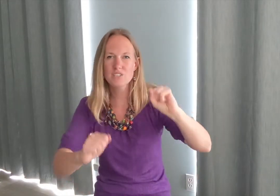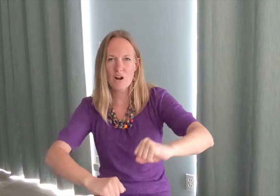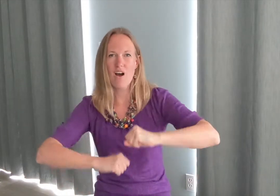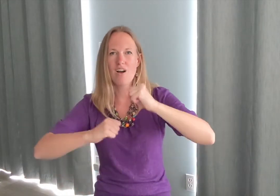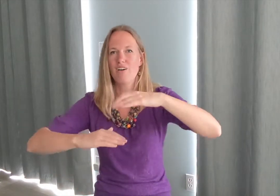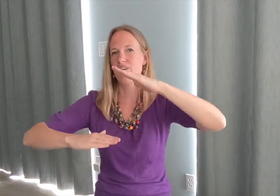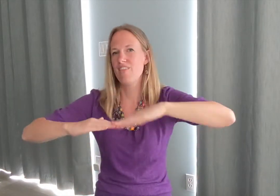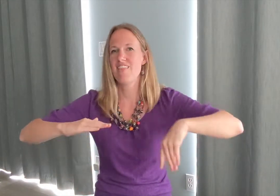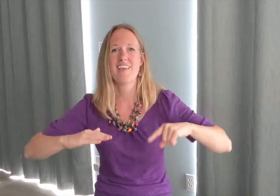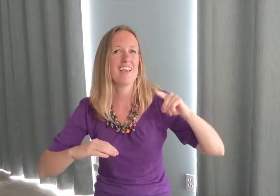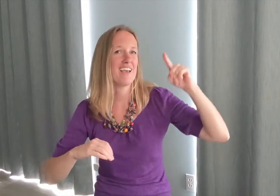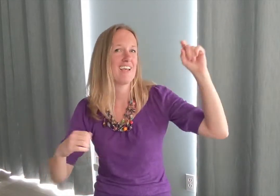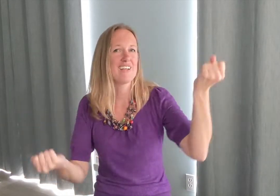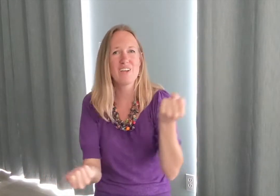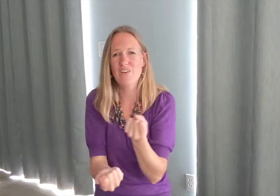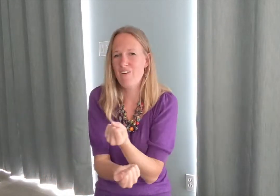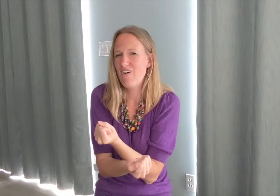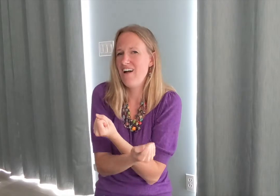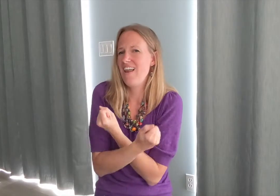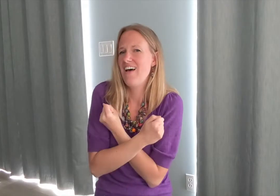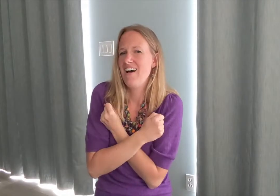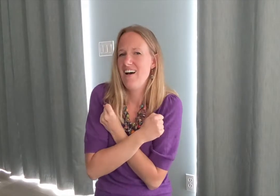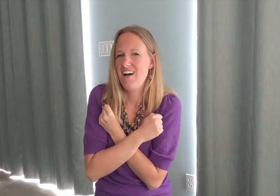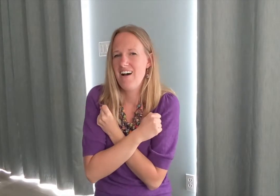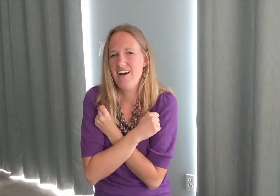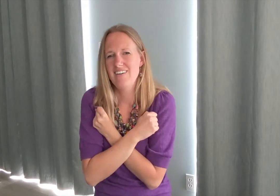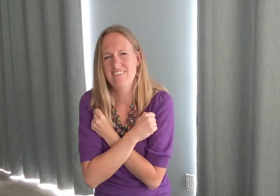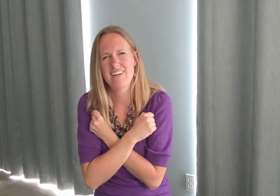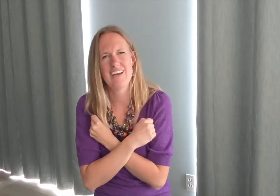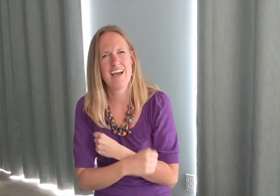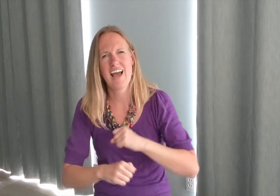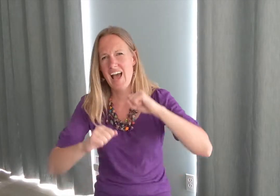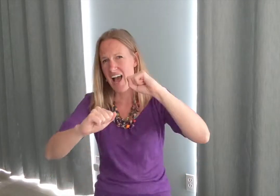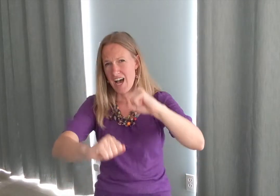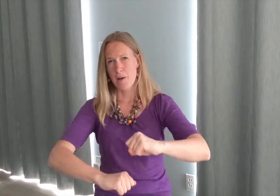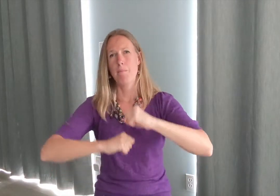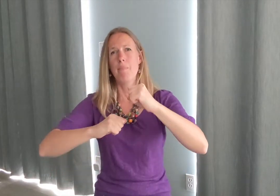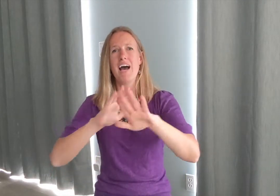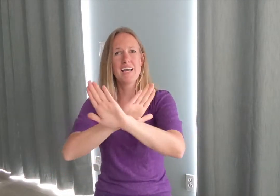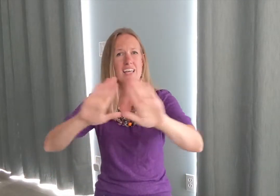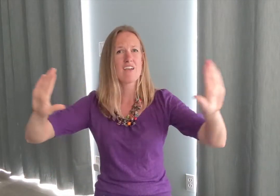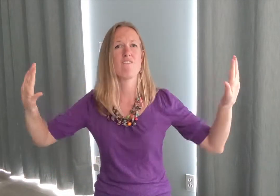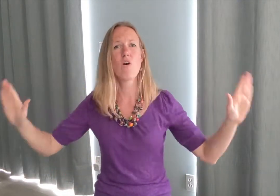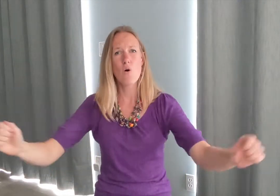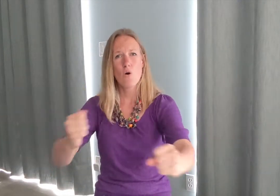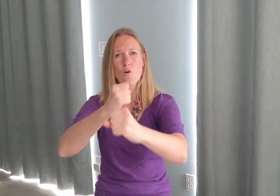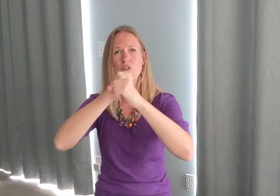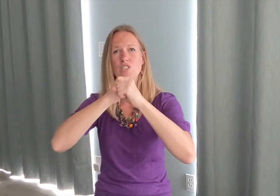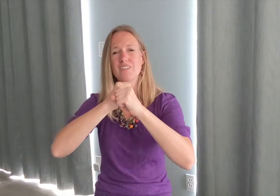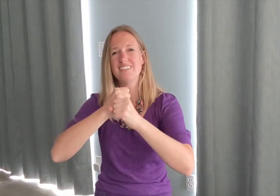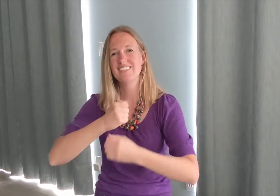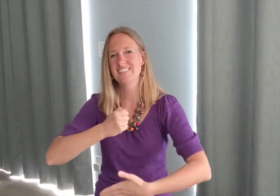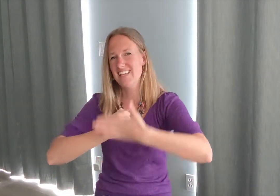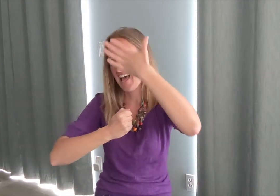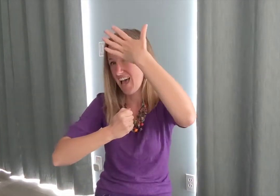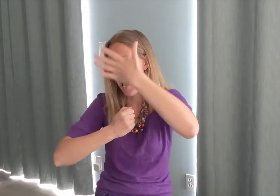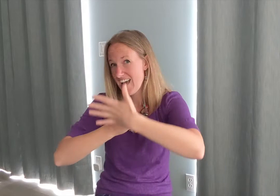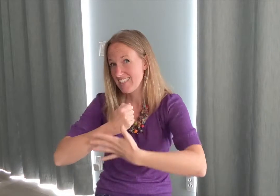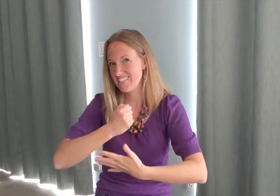stronger than your love A mighty fortress, a